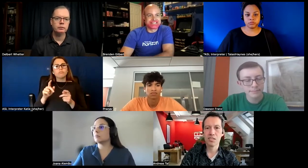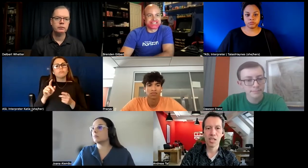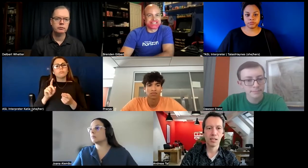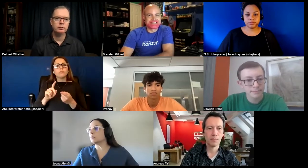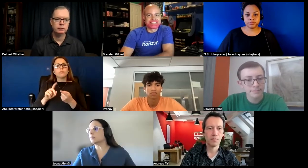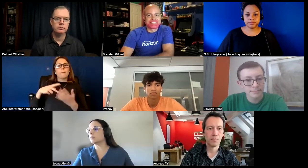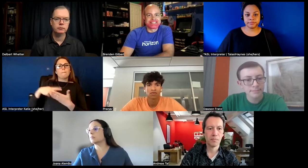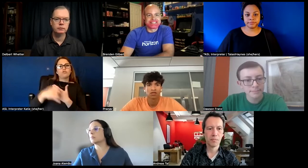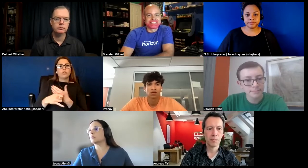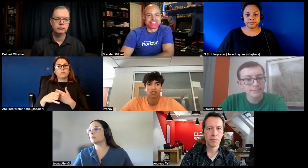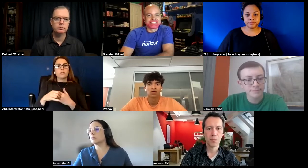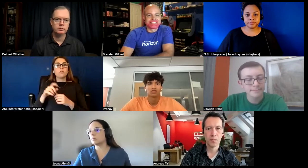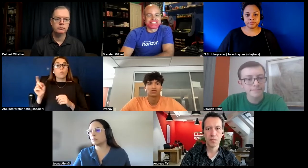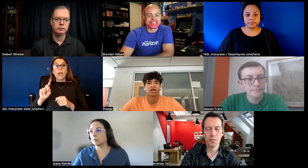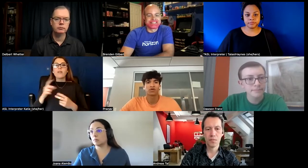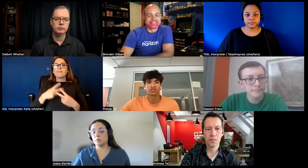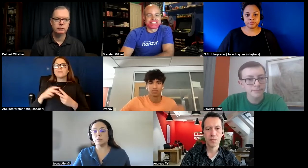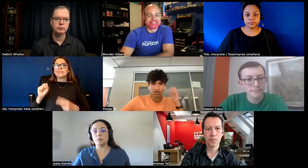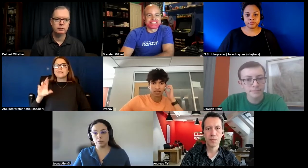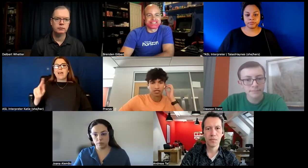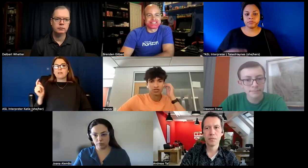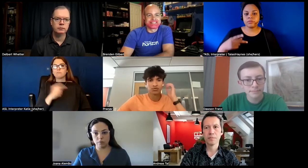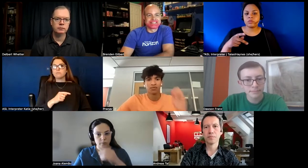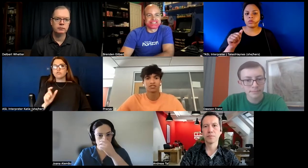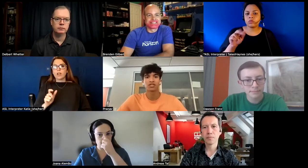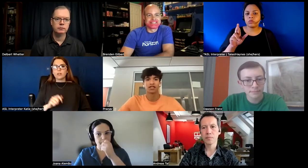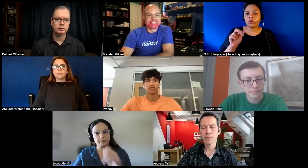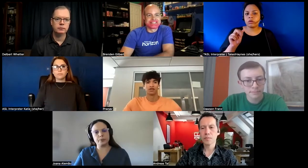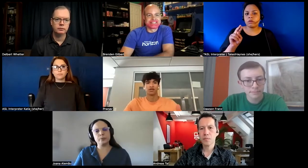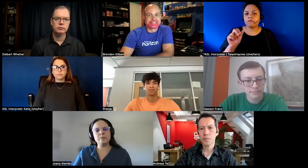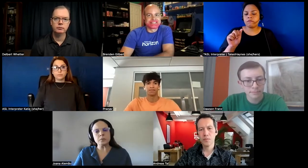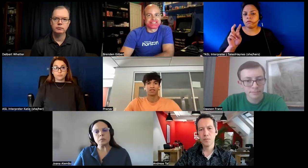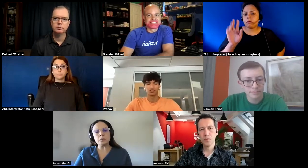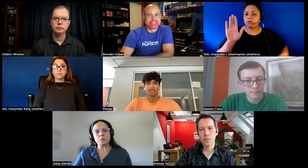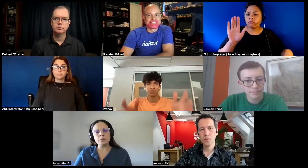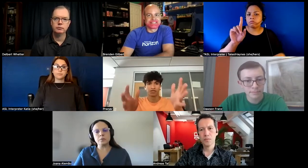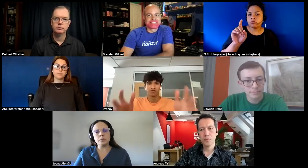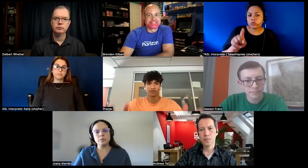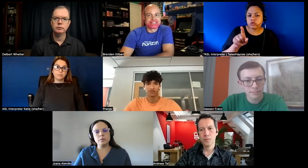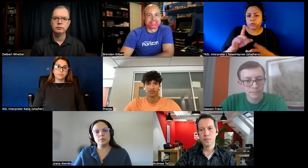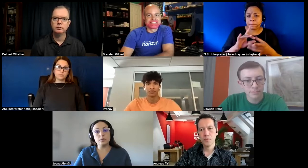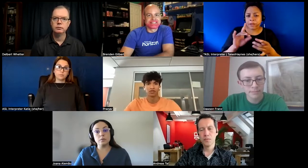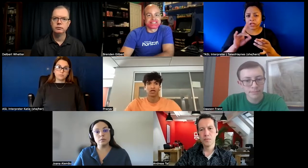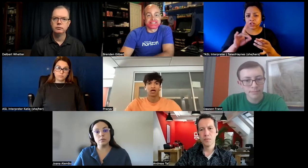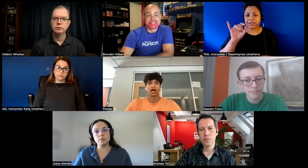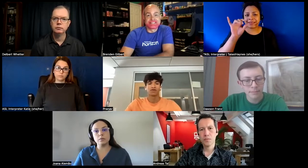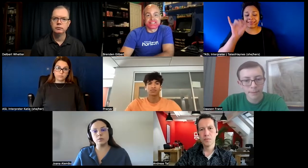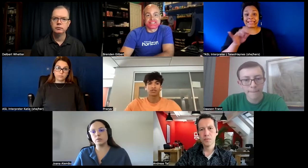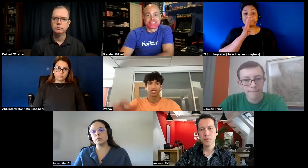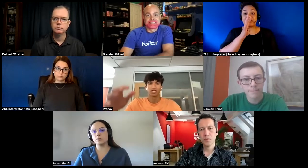channel so i have a question about that you mentioned that the speaker will be in the field of view i've read somewhere that